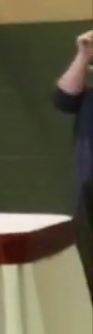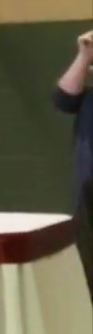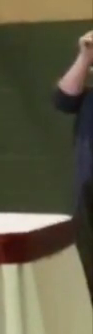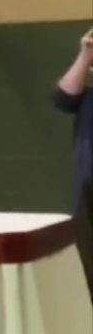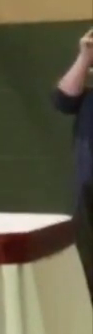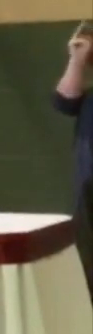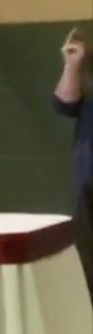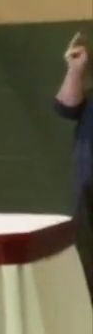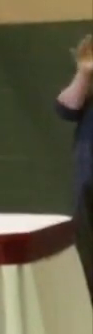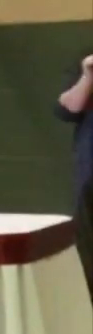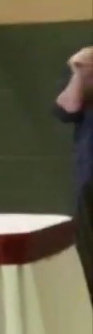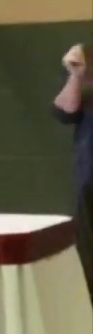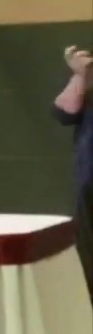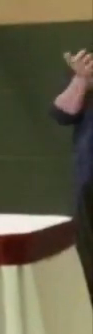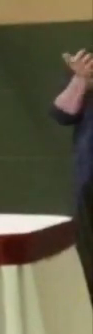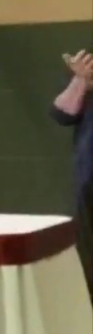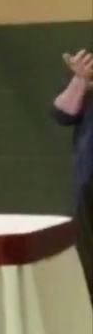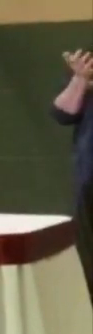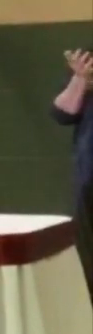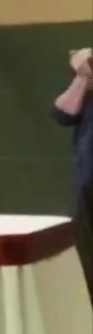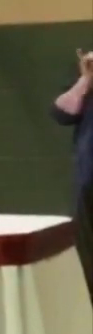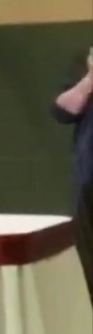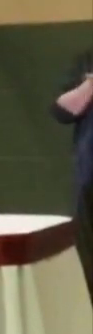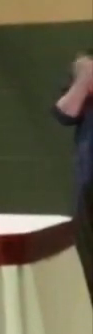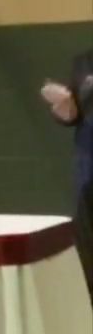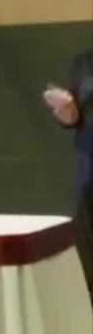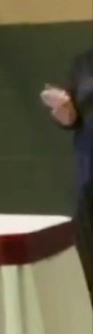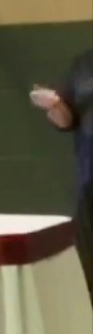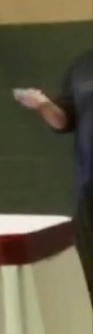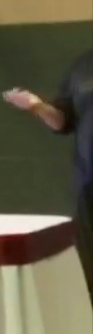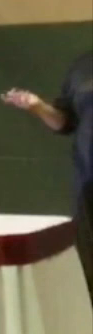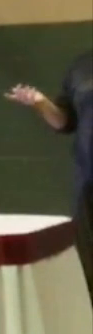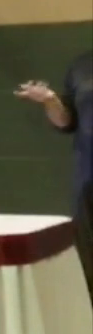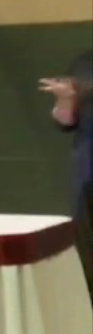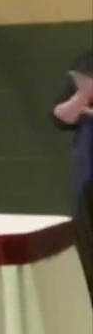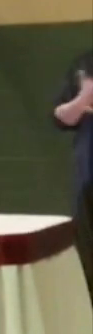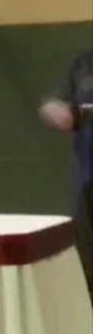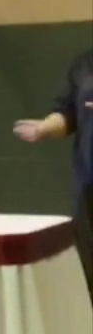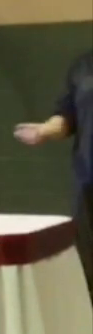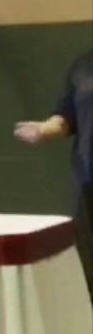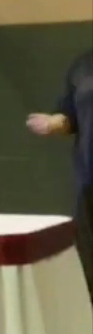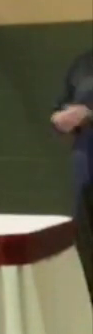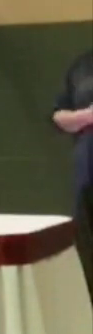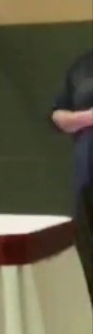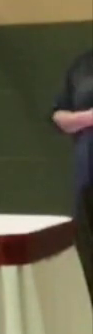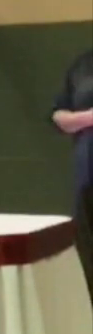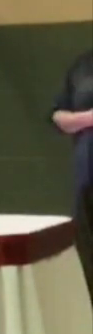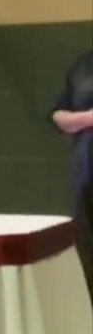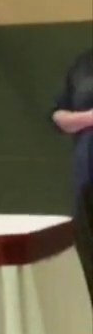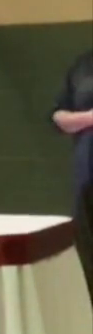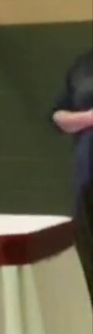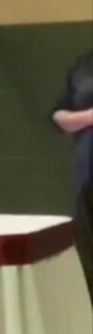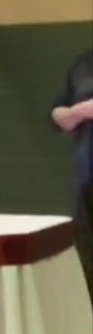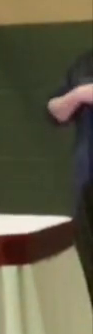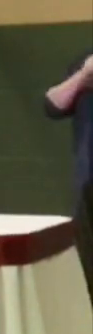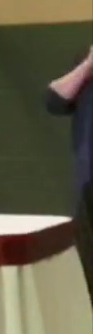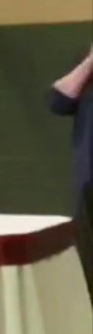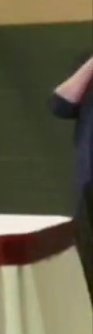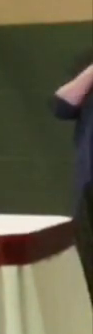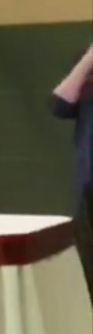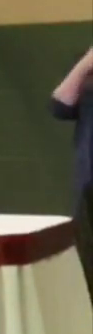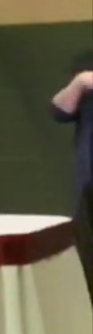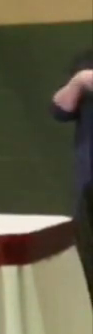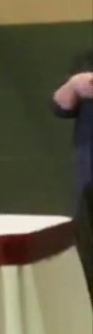is already spent and doesn't complete the restoration.